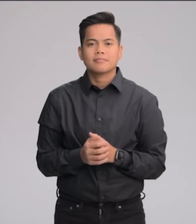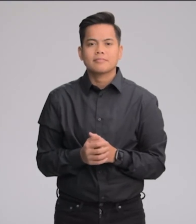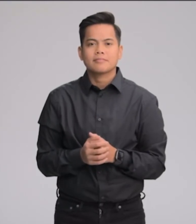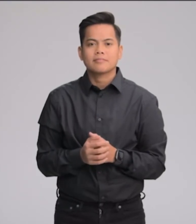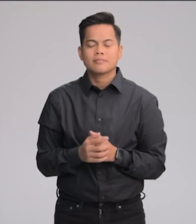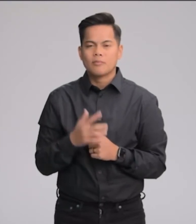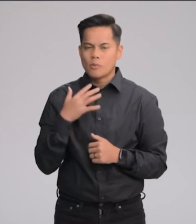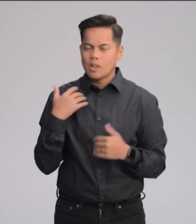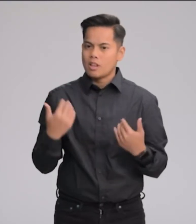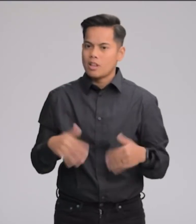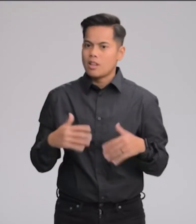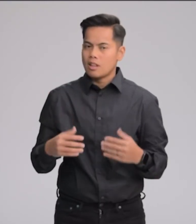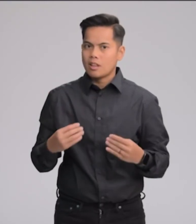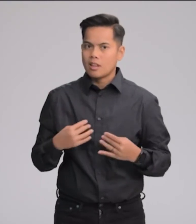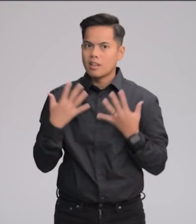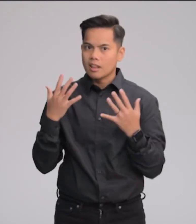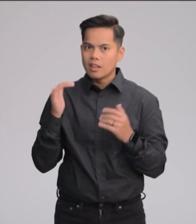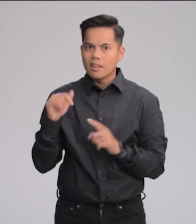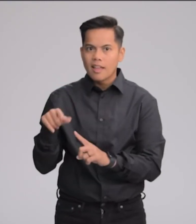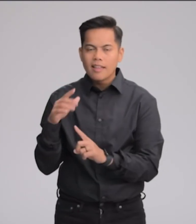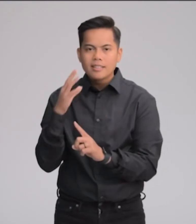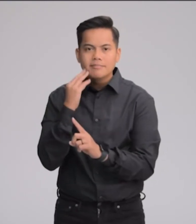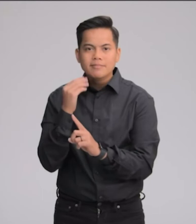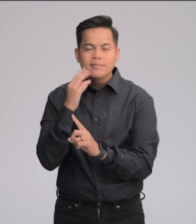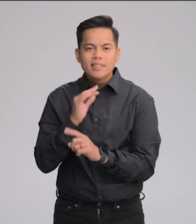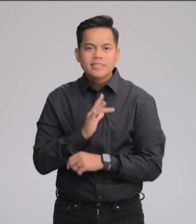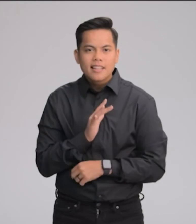It's an entirely new way to experience iPhone.